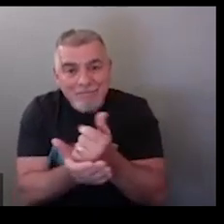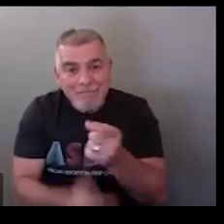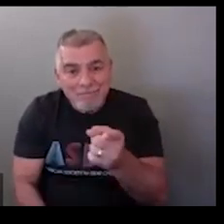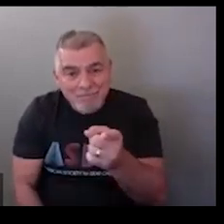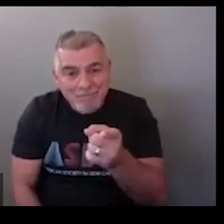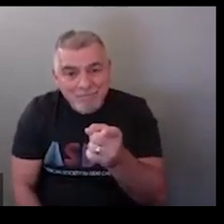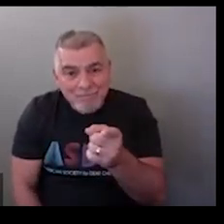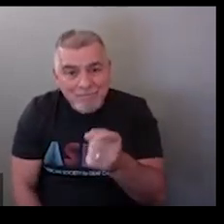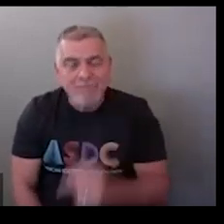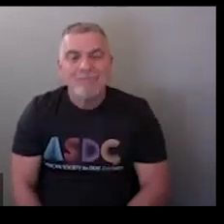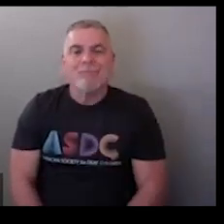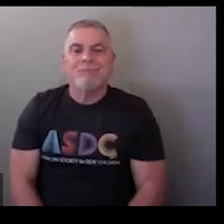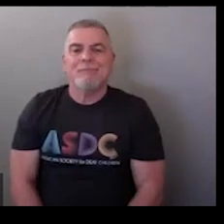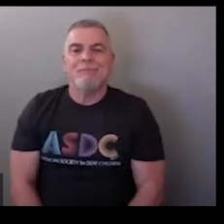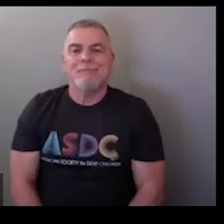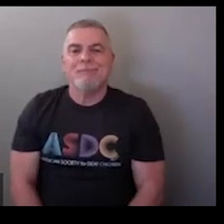do you need help